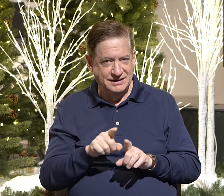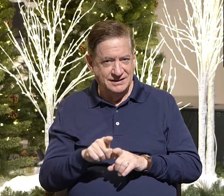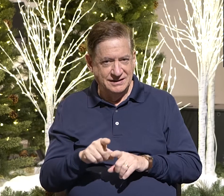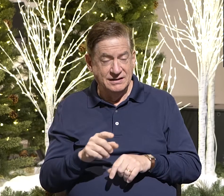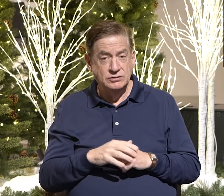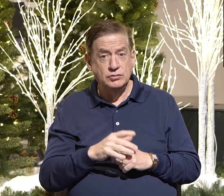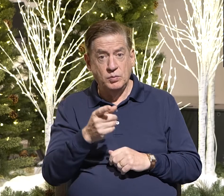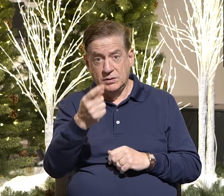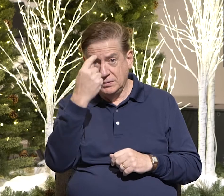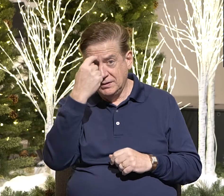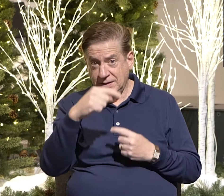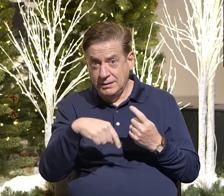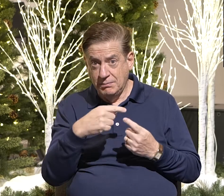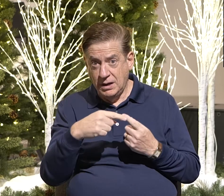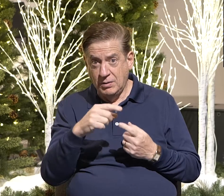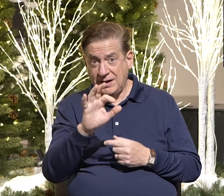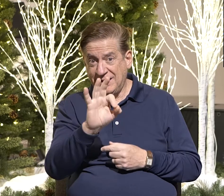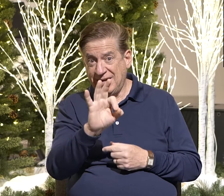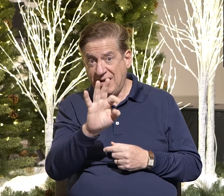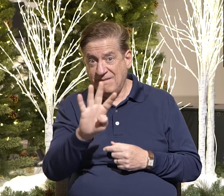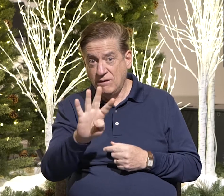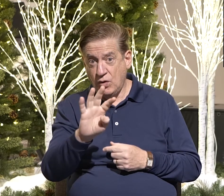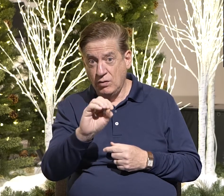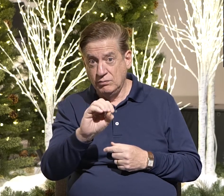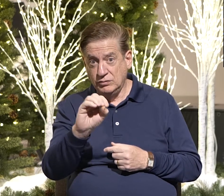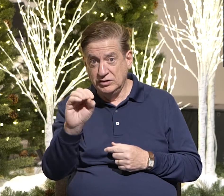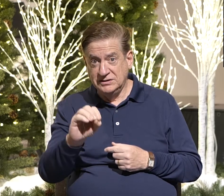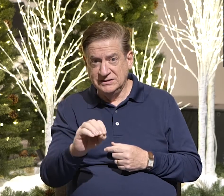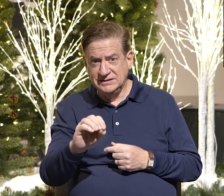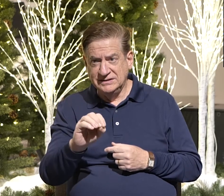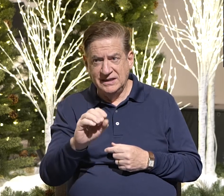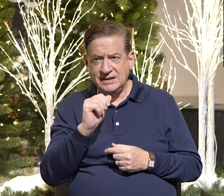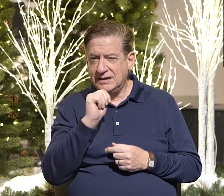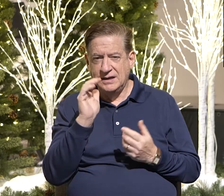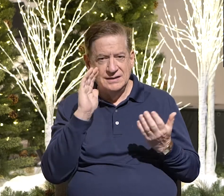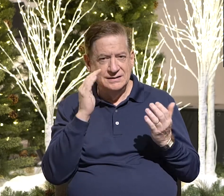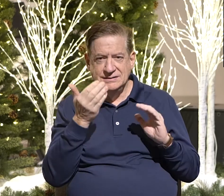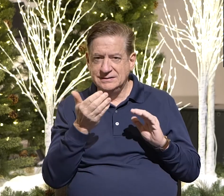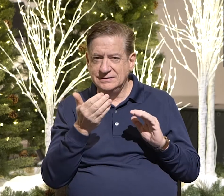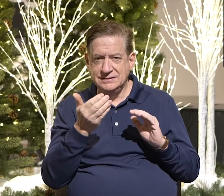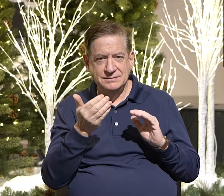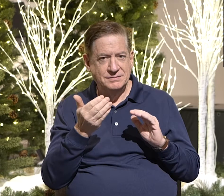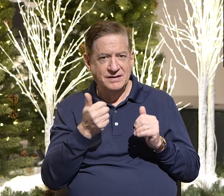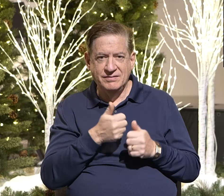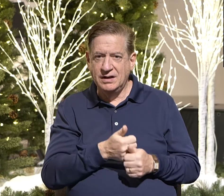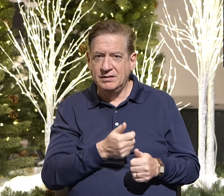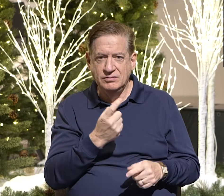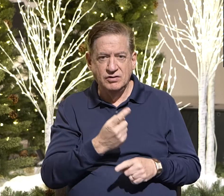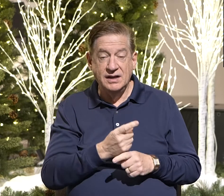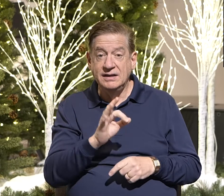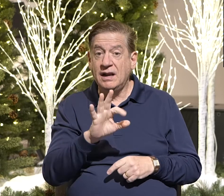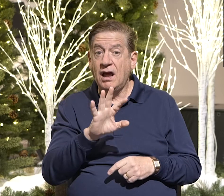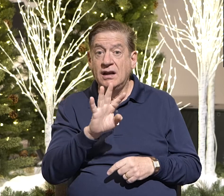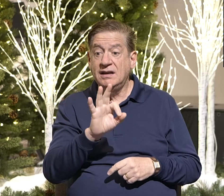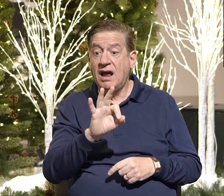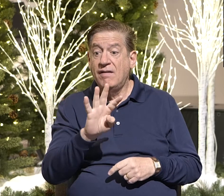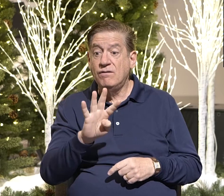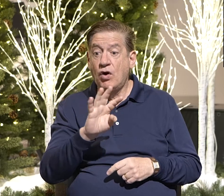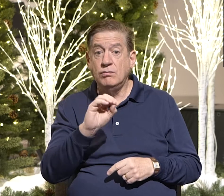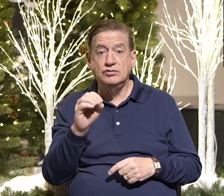So, when you think about it, that 94% doesn't seem too far away. That 94% people aren't